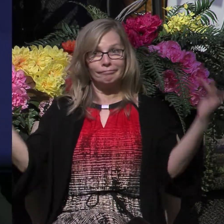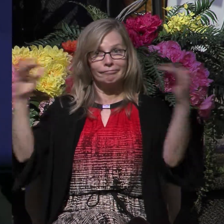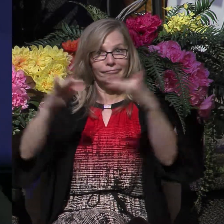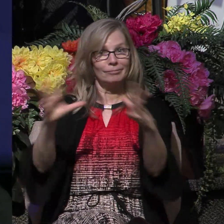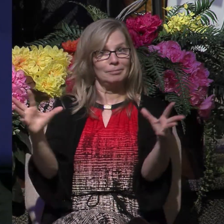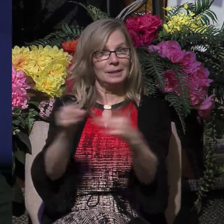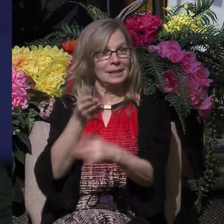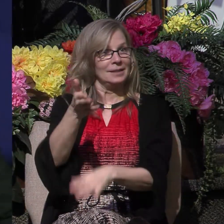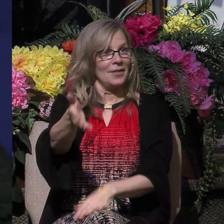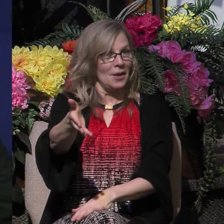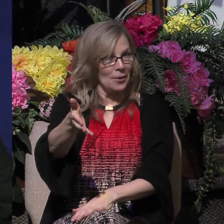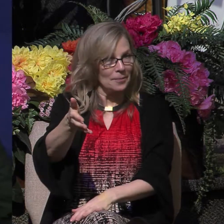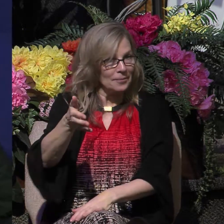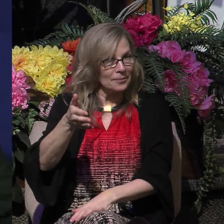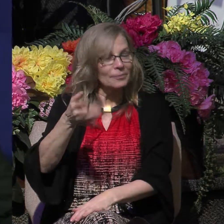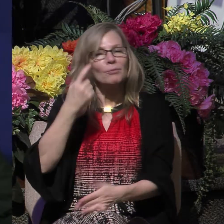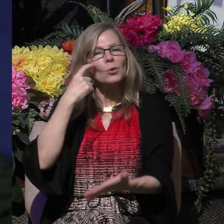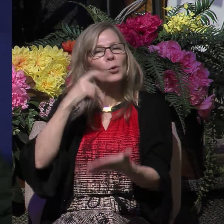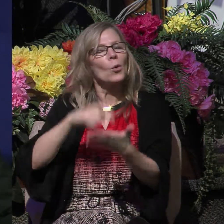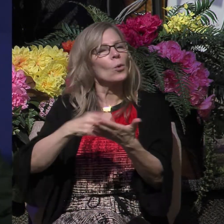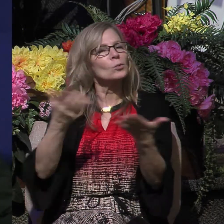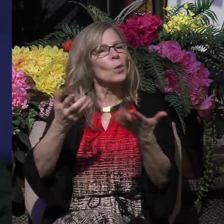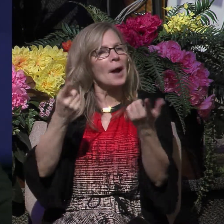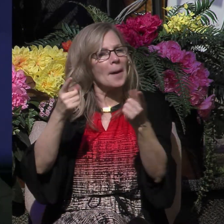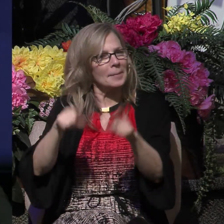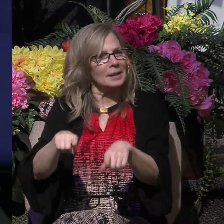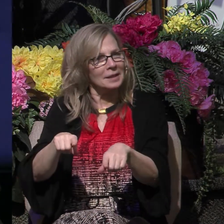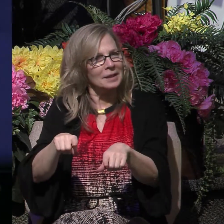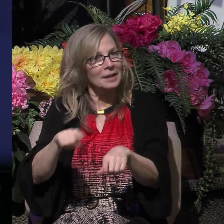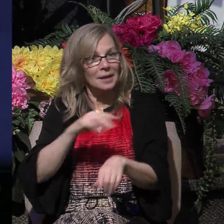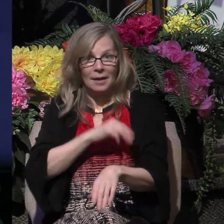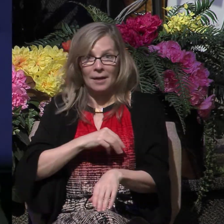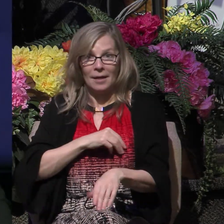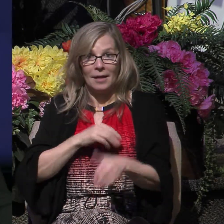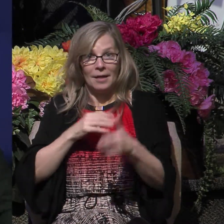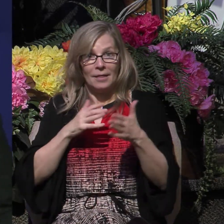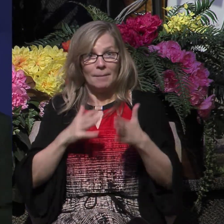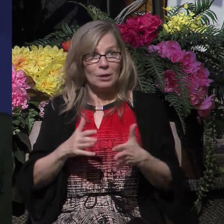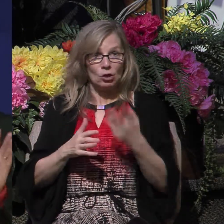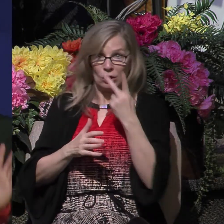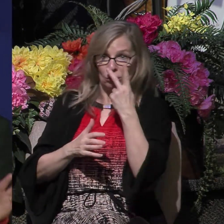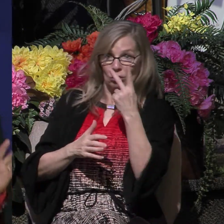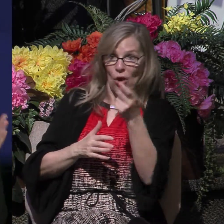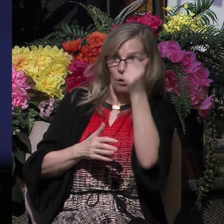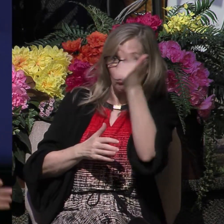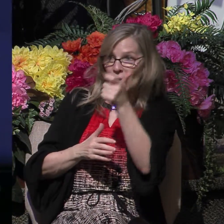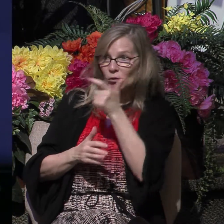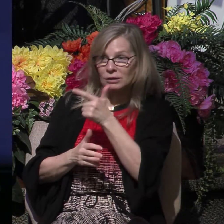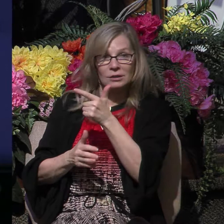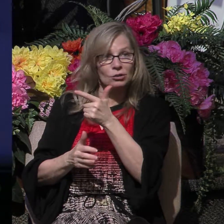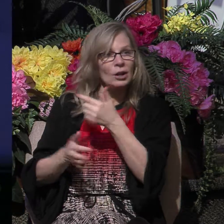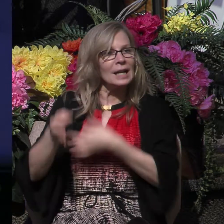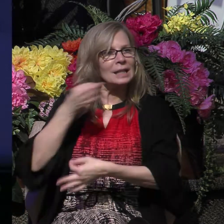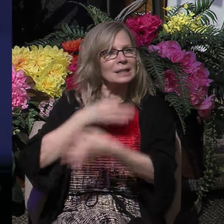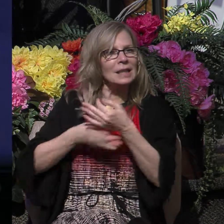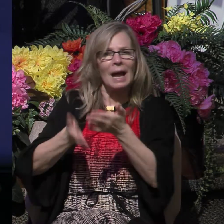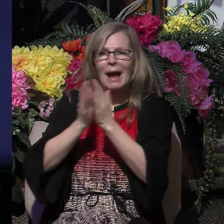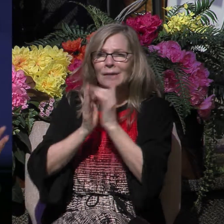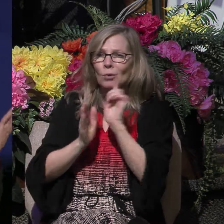And notice what happened when the missionaries saw the brethren at Lydia's house. Instead of asking for their encouragement, saying, look,